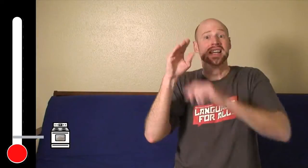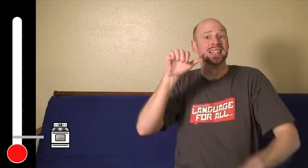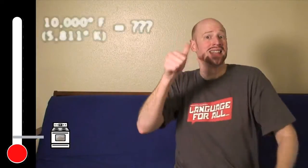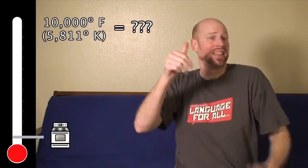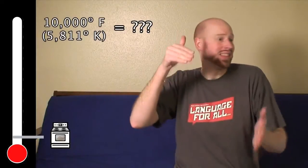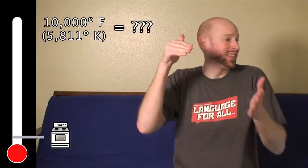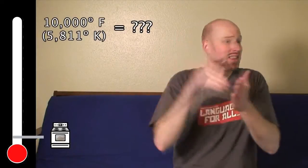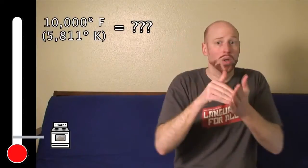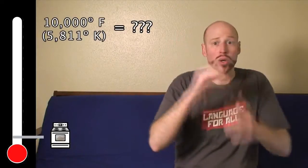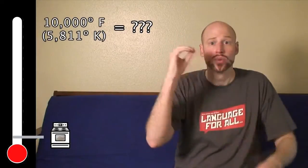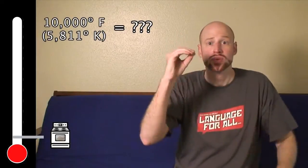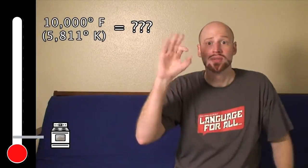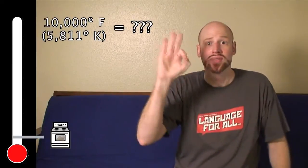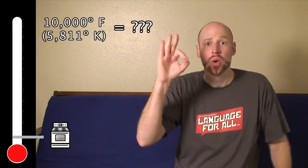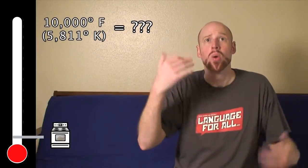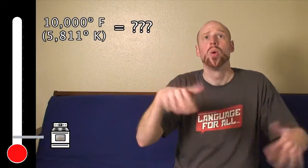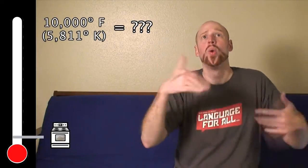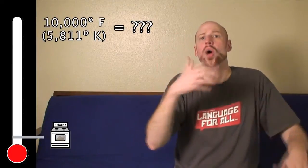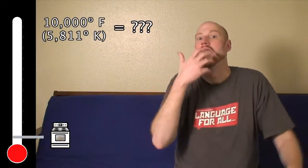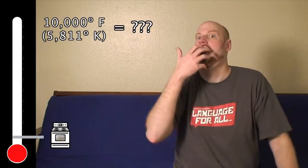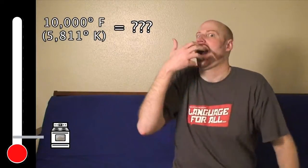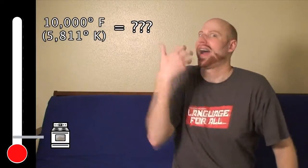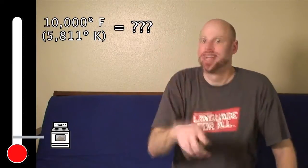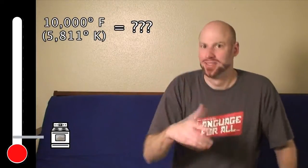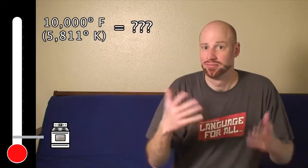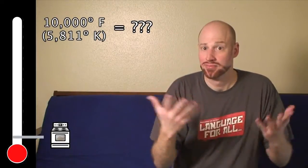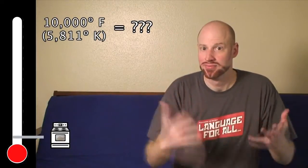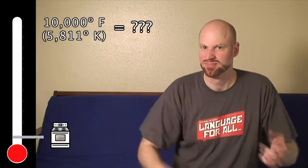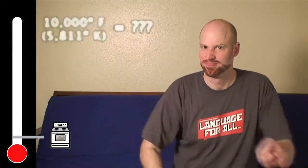This is how amazingly hot 10,000 degrees Fahrenheit is.